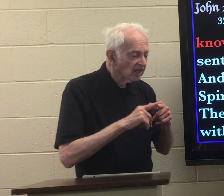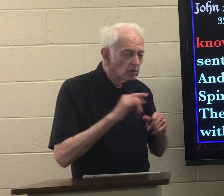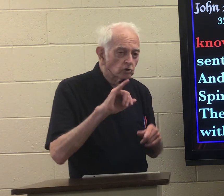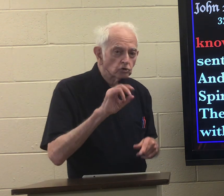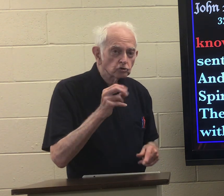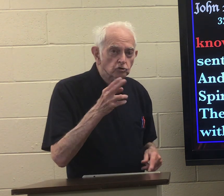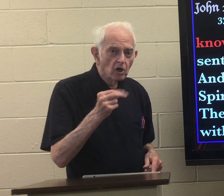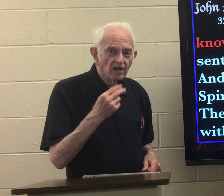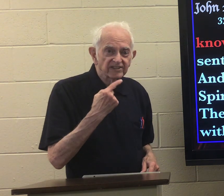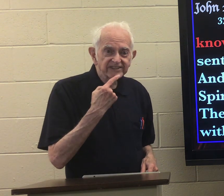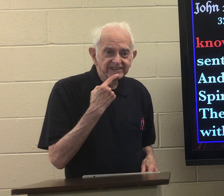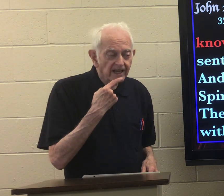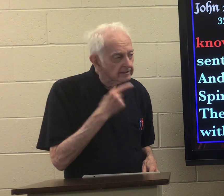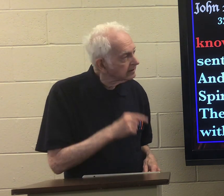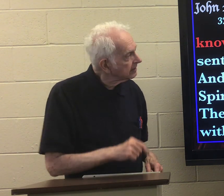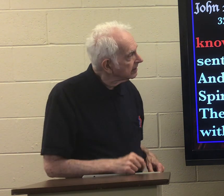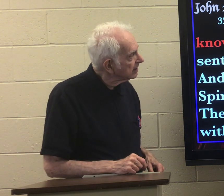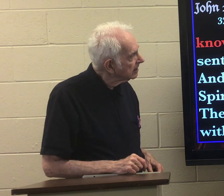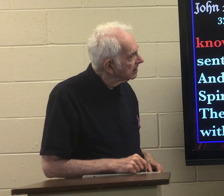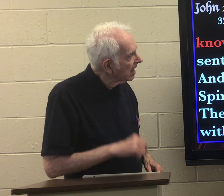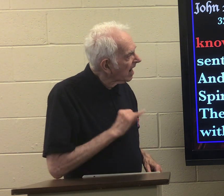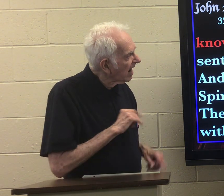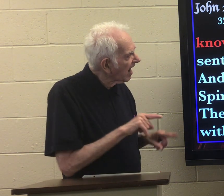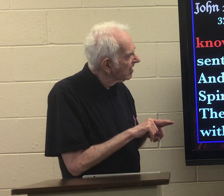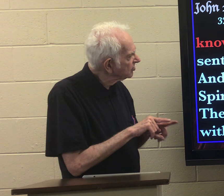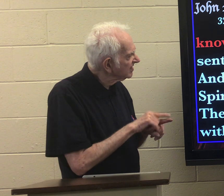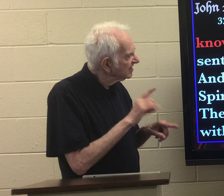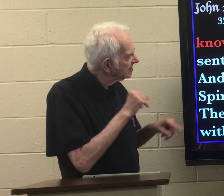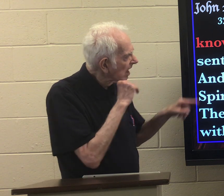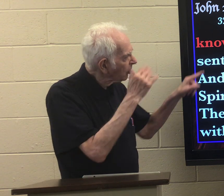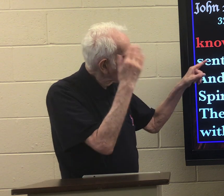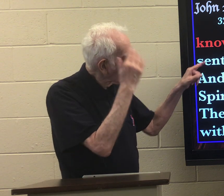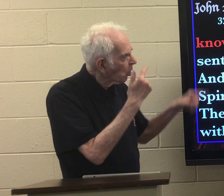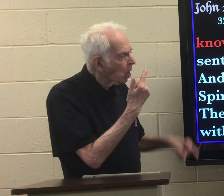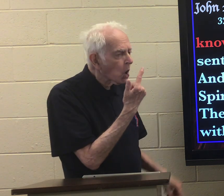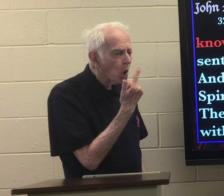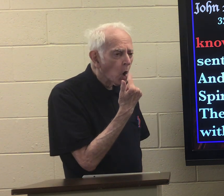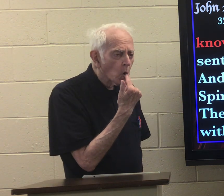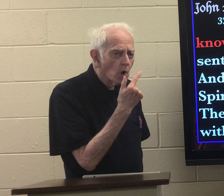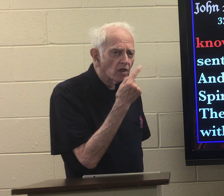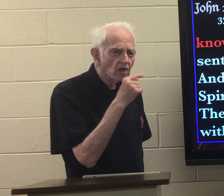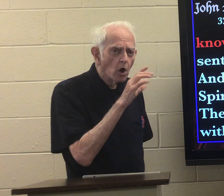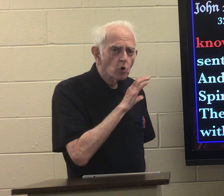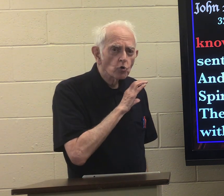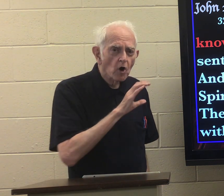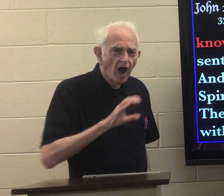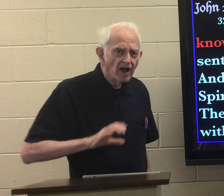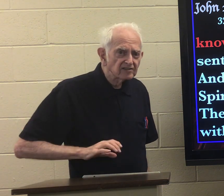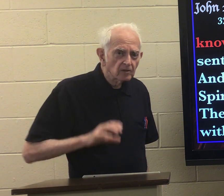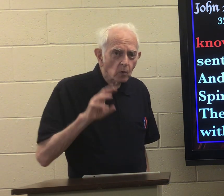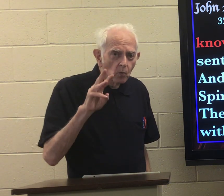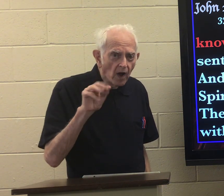then John said I also did not know who the Christ was